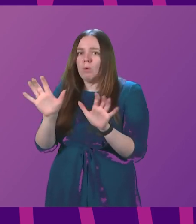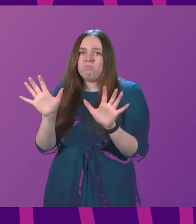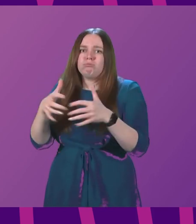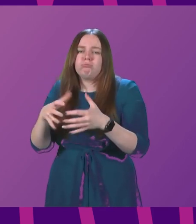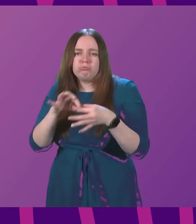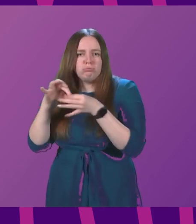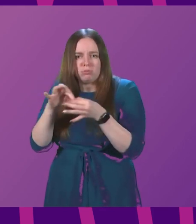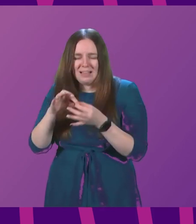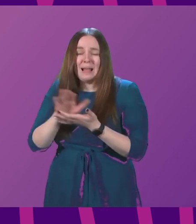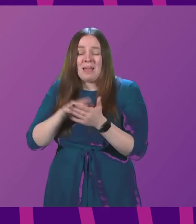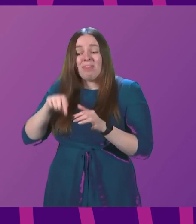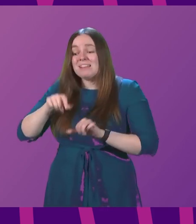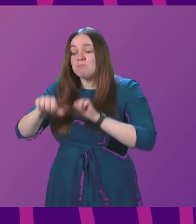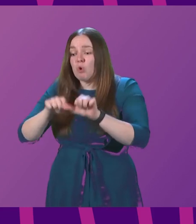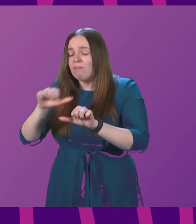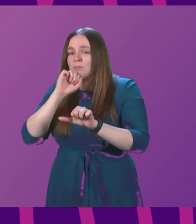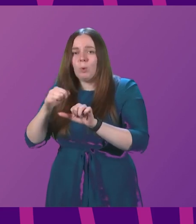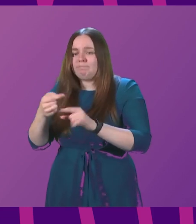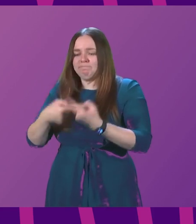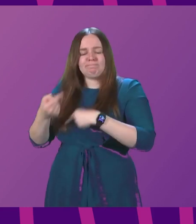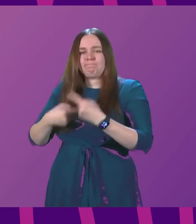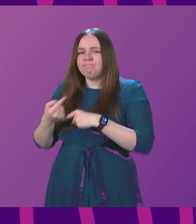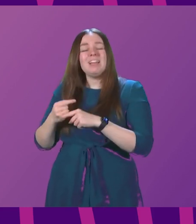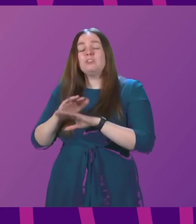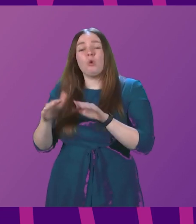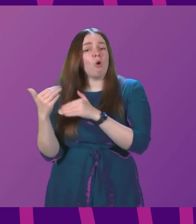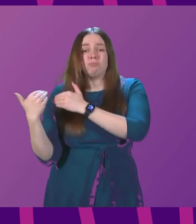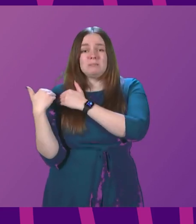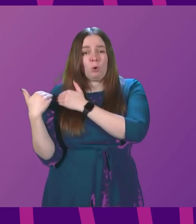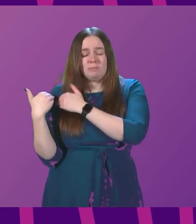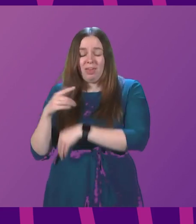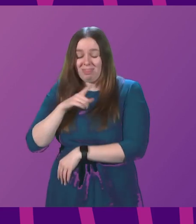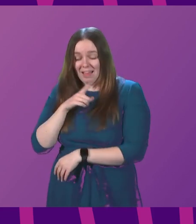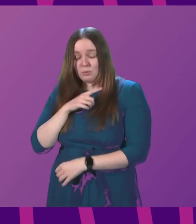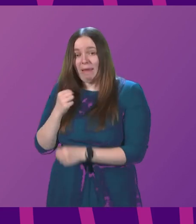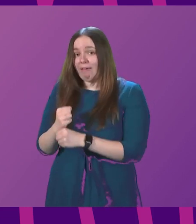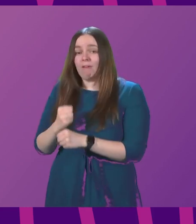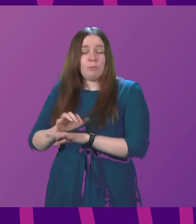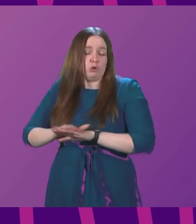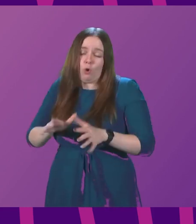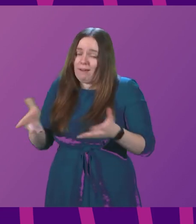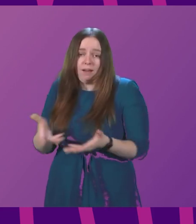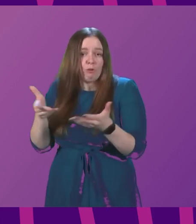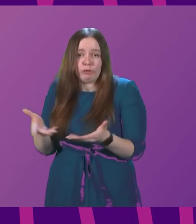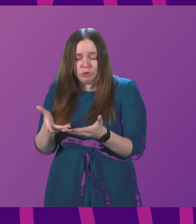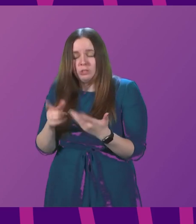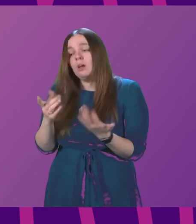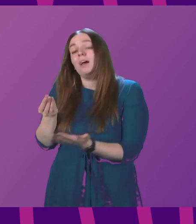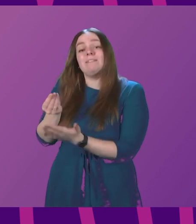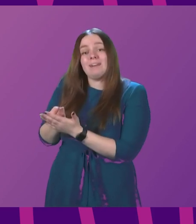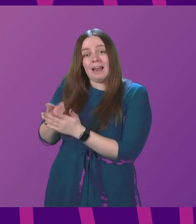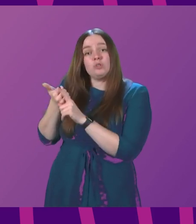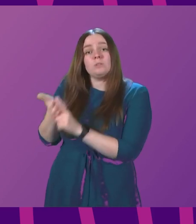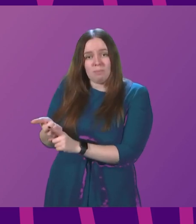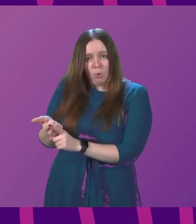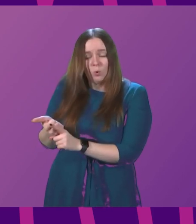setting back this progress. It would not be responsible and that's why the Scottish Government is not going to encourage it. In terms of financial support,